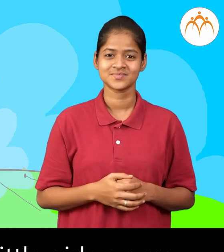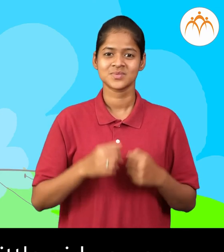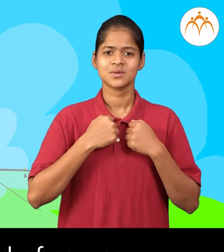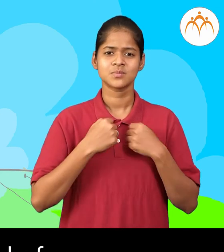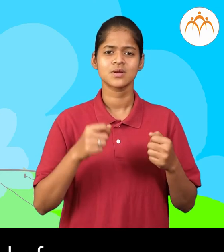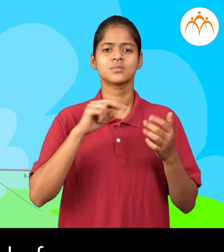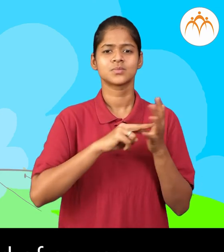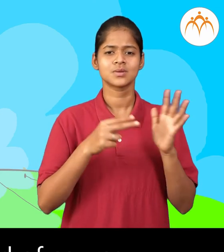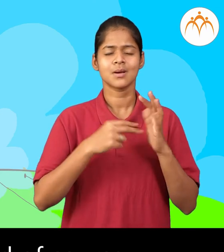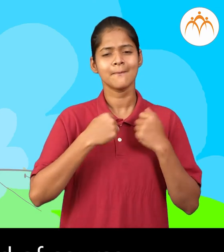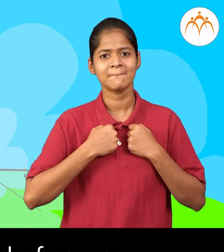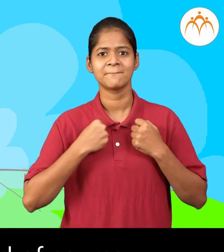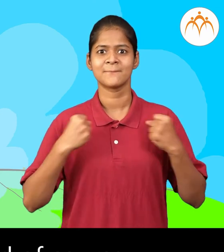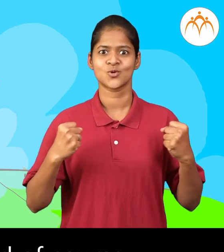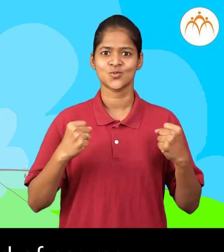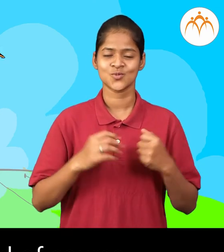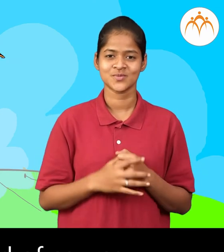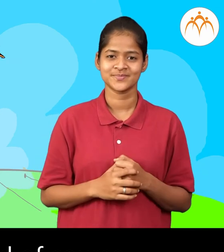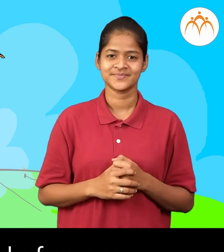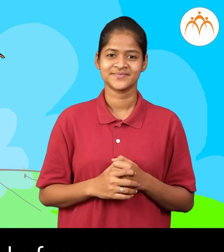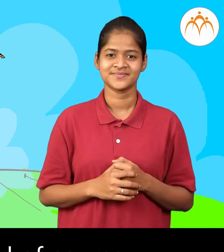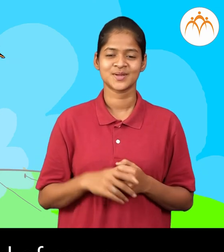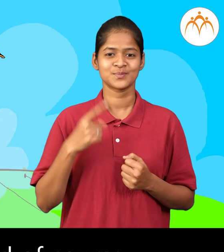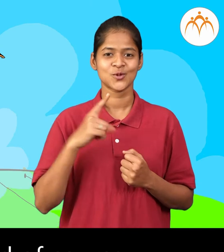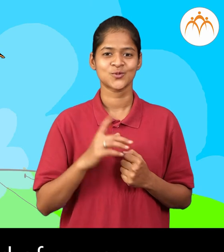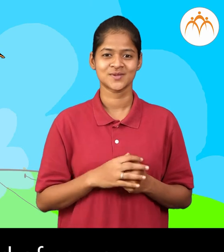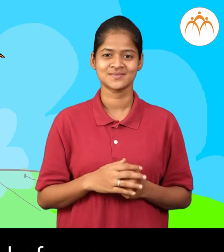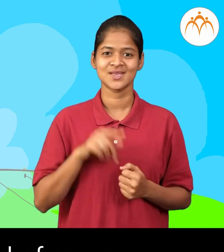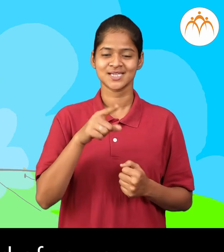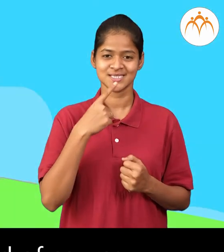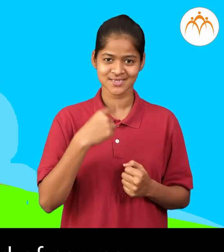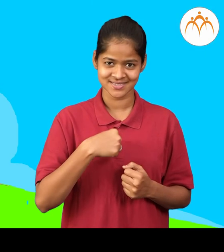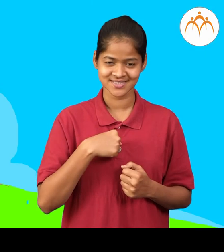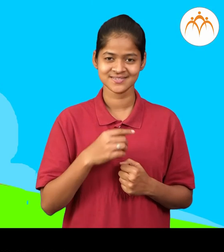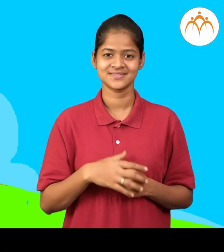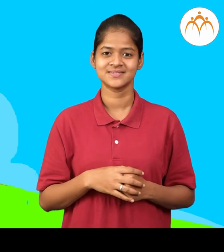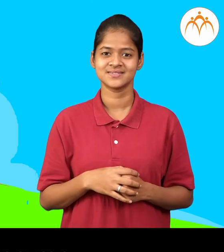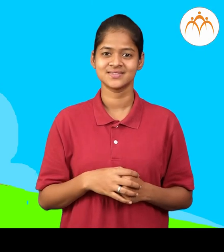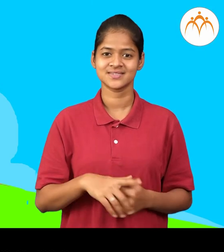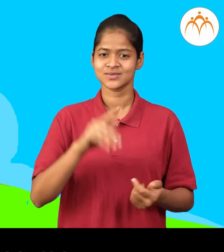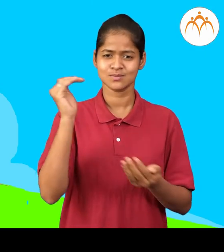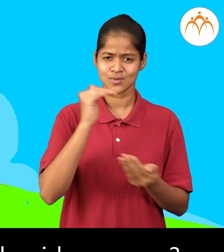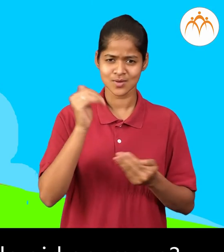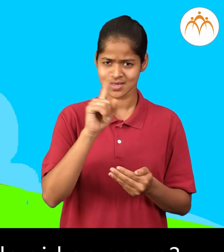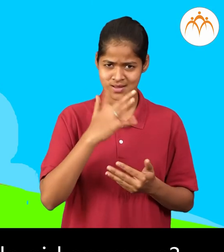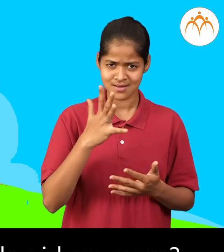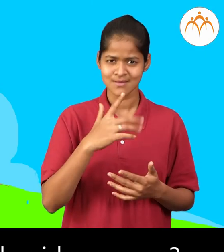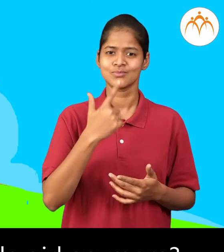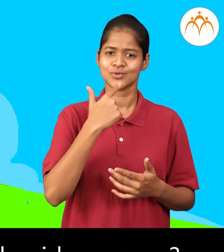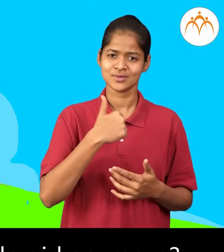Brave means bold, of course. Are you telling me that you are not a little